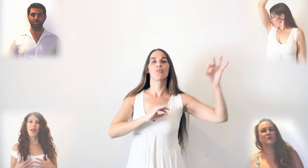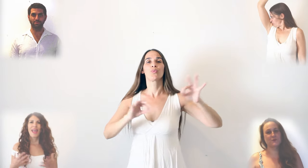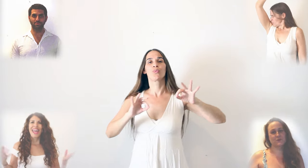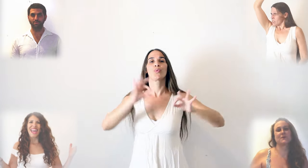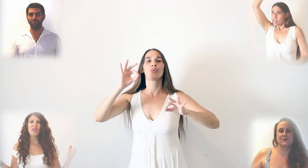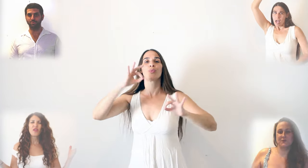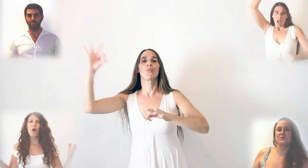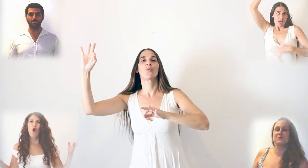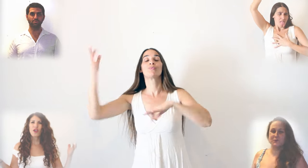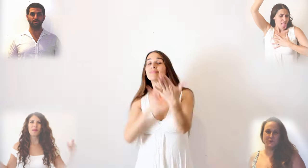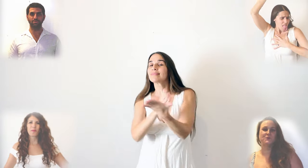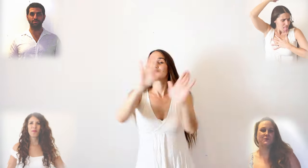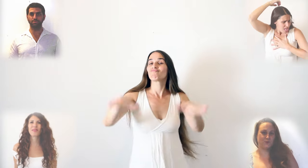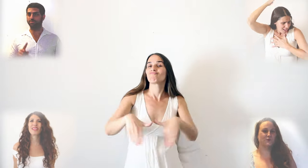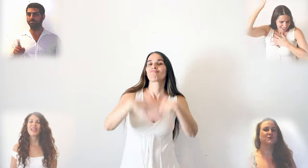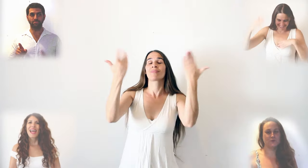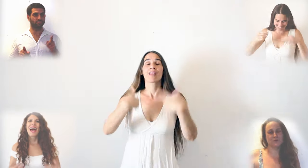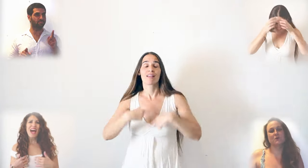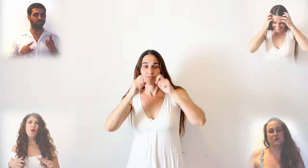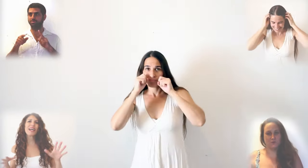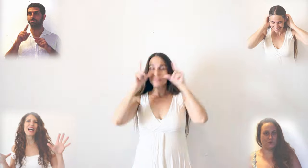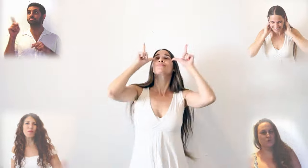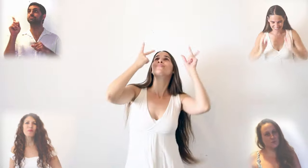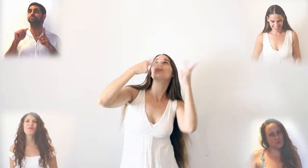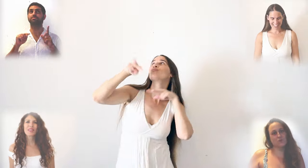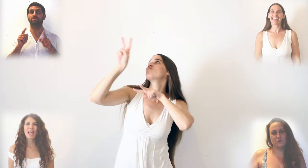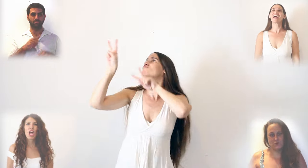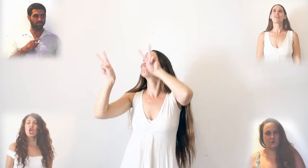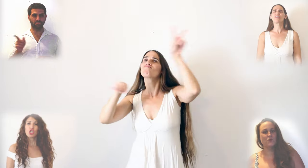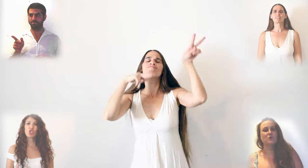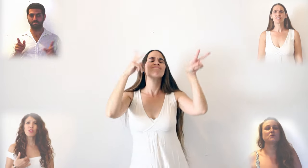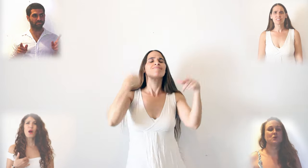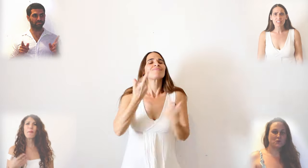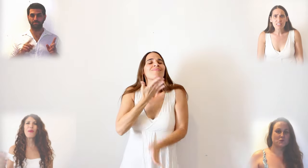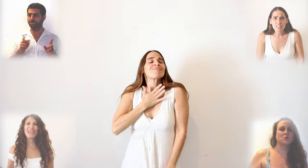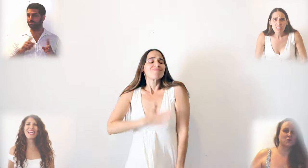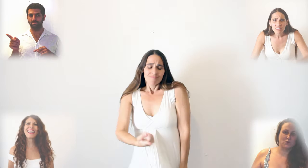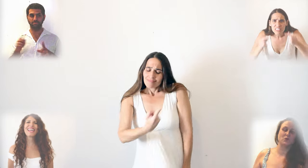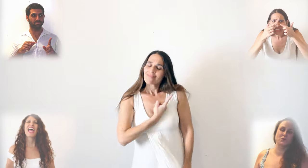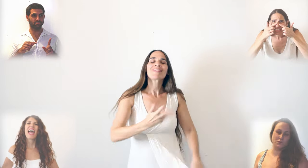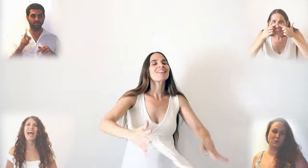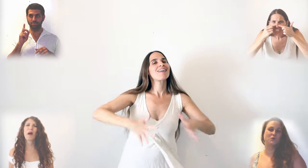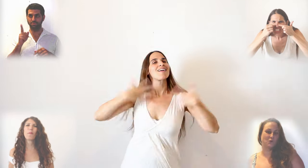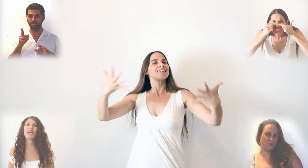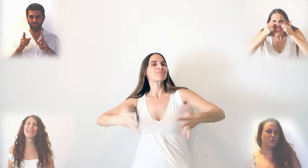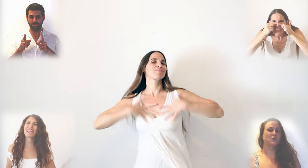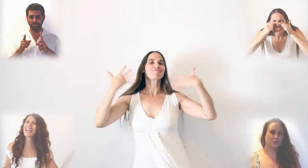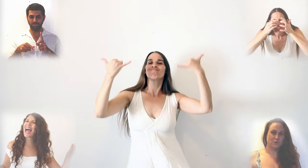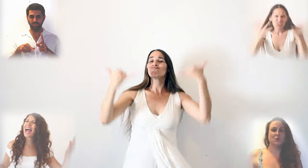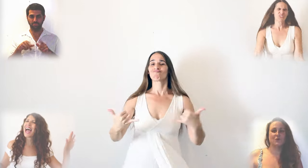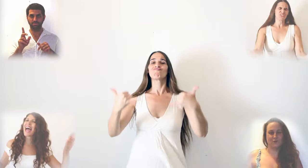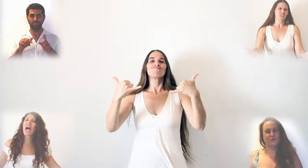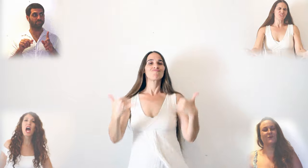Every morning I wake up Just wanna be happy